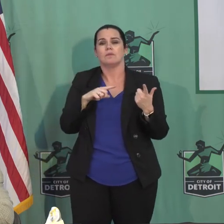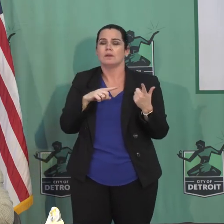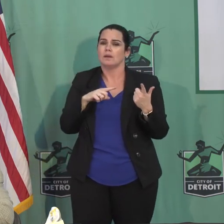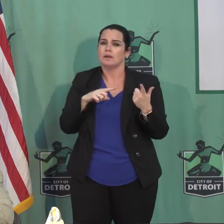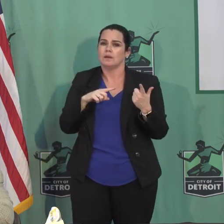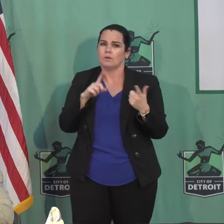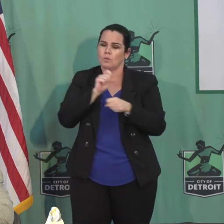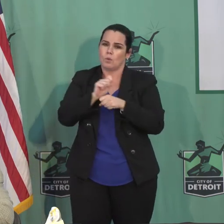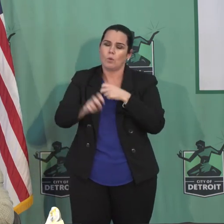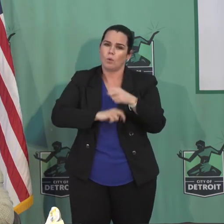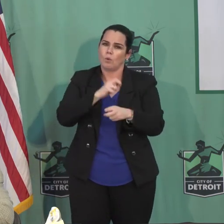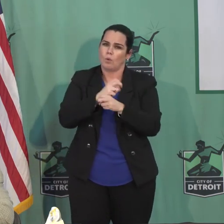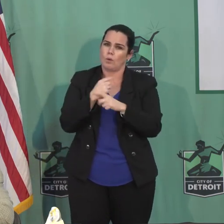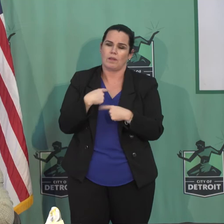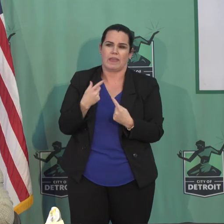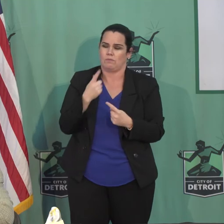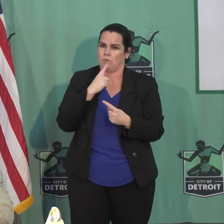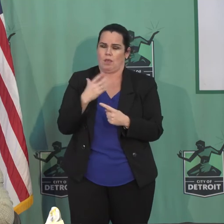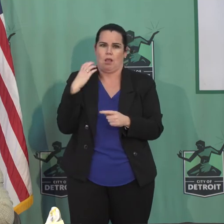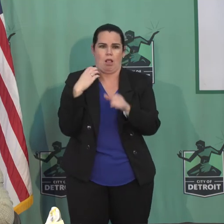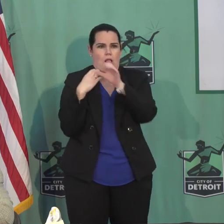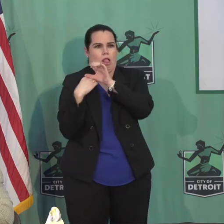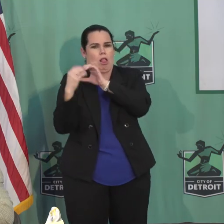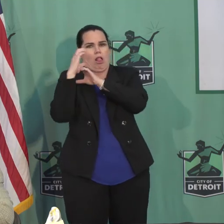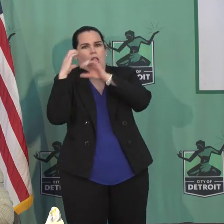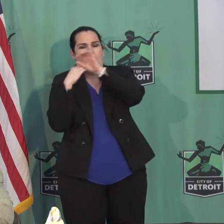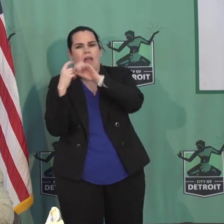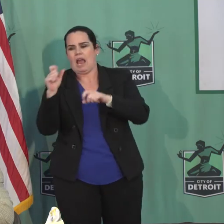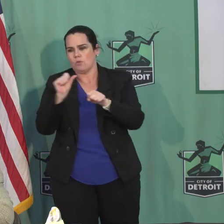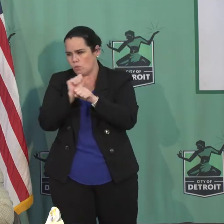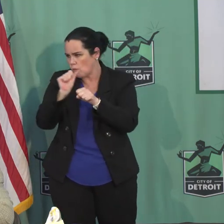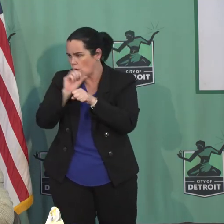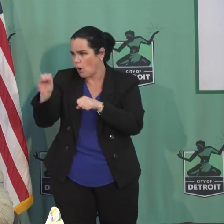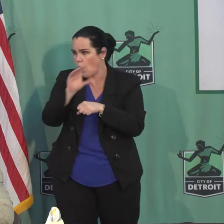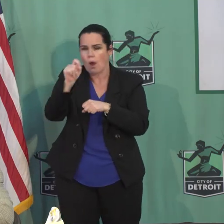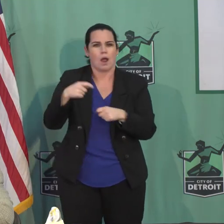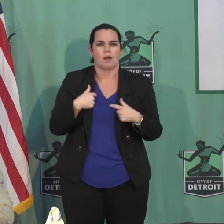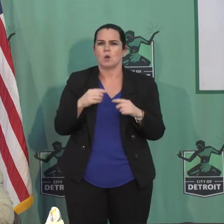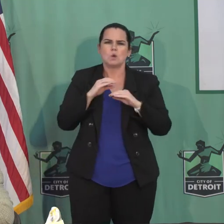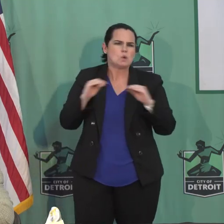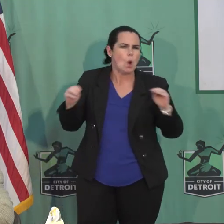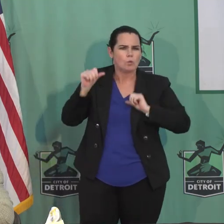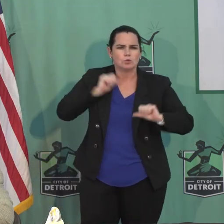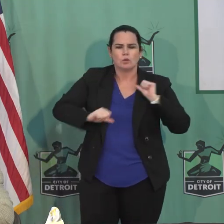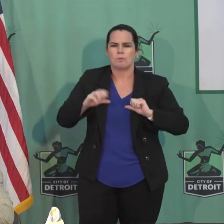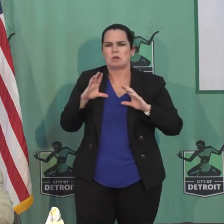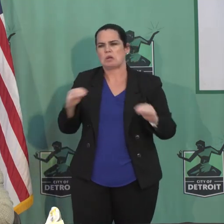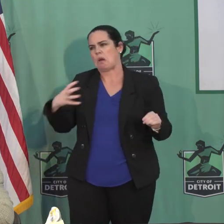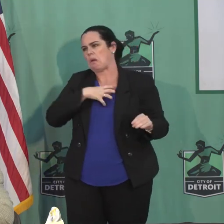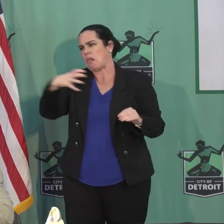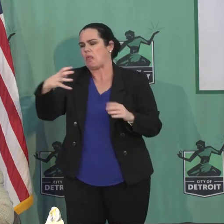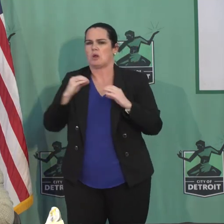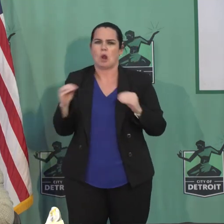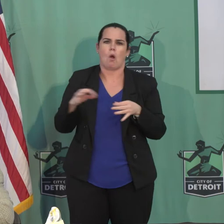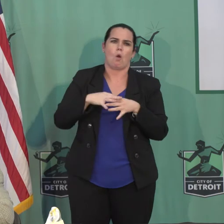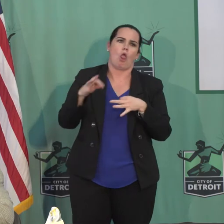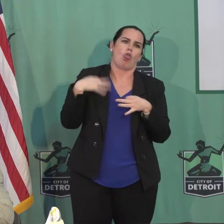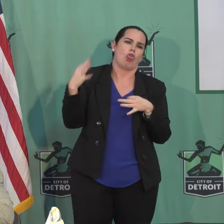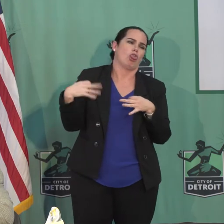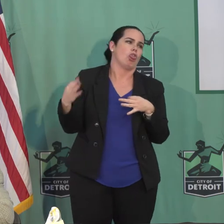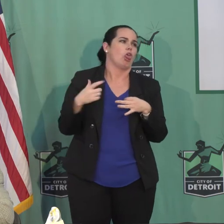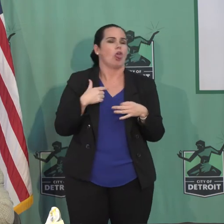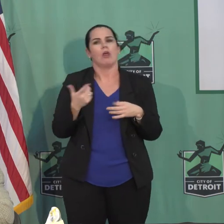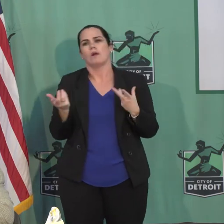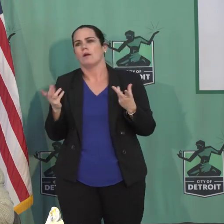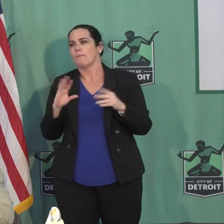They've gotten more and more work, they've had to work overtime, you've never heard any drama, you haven't heard about ambulance delays, you haven't heard about people